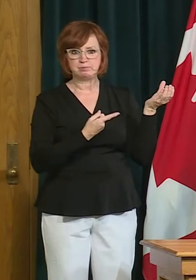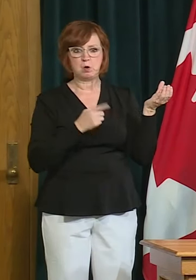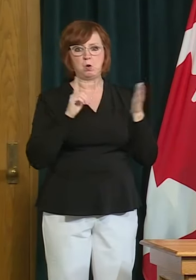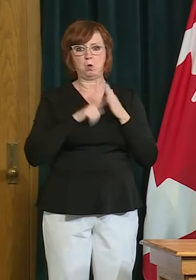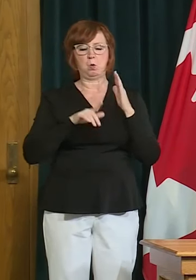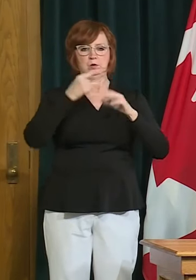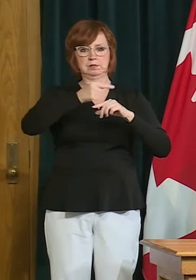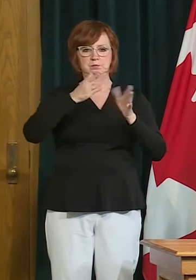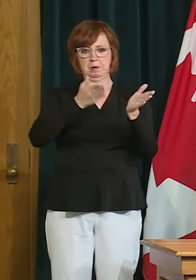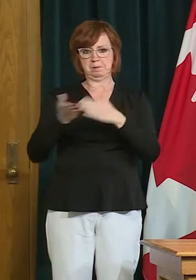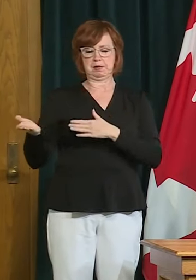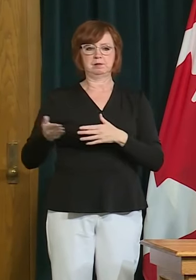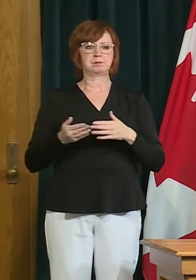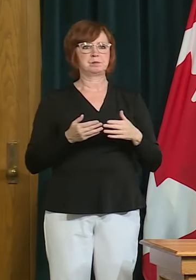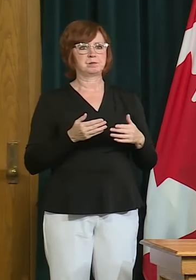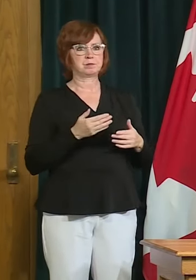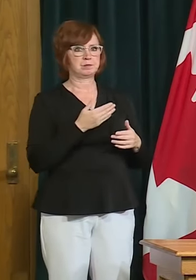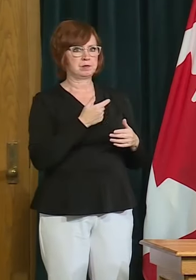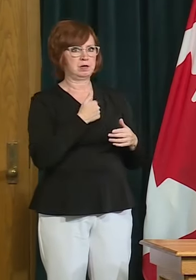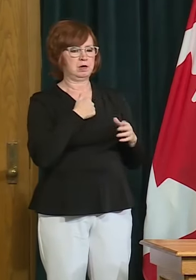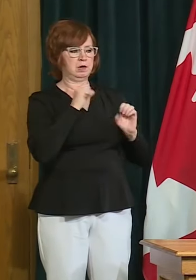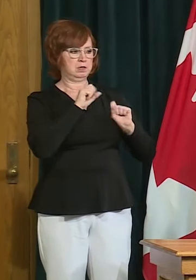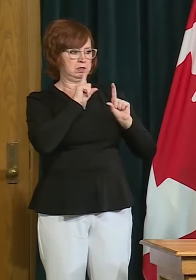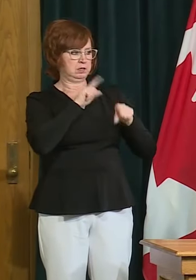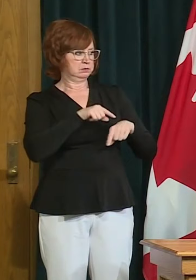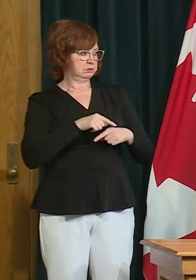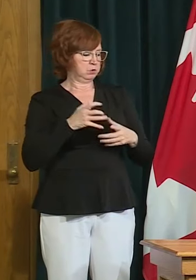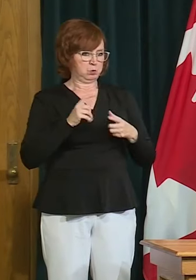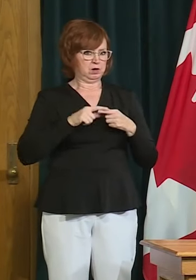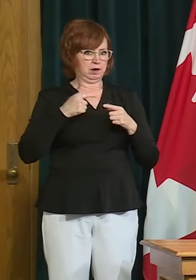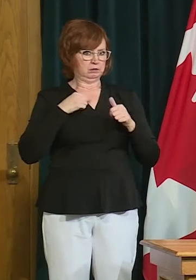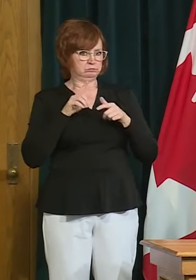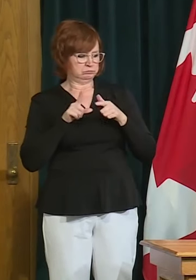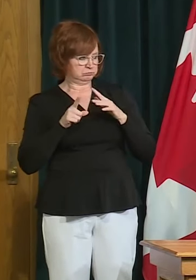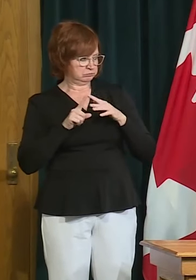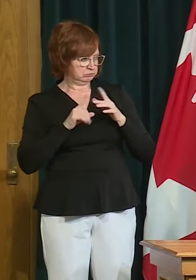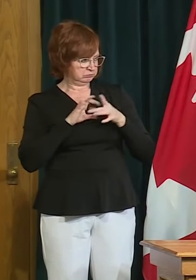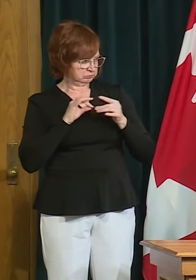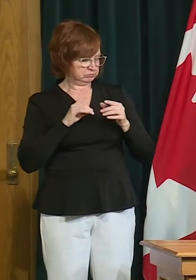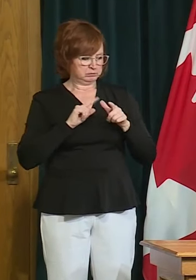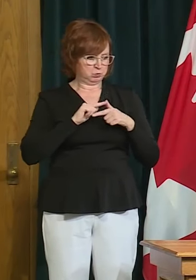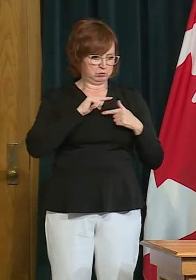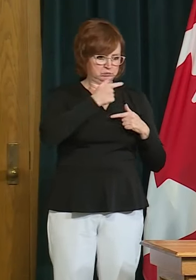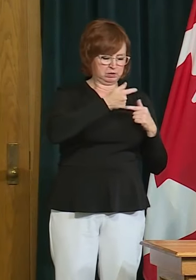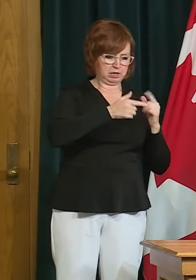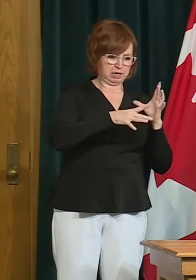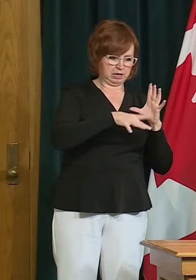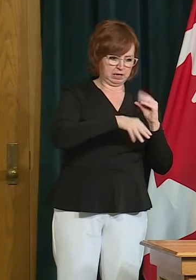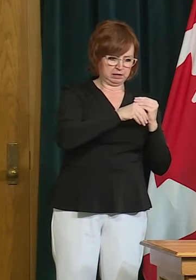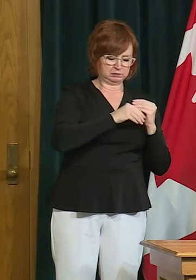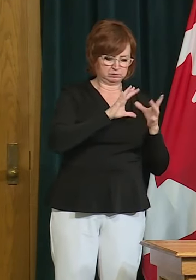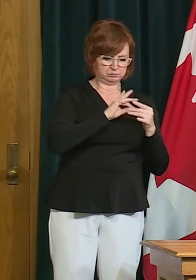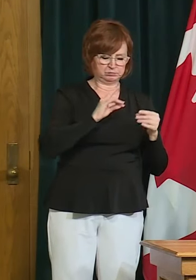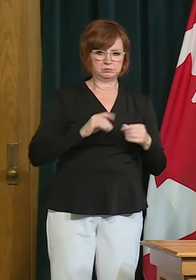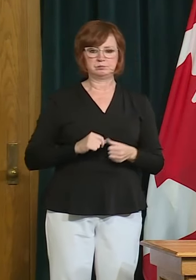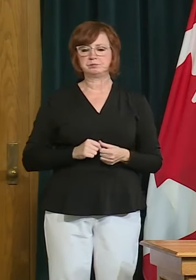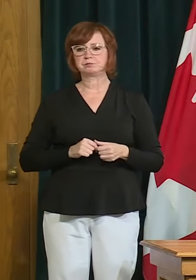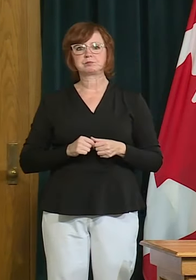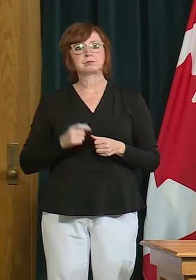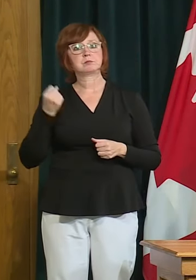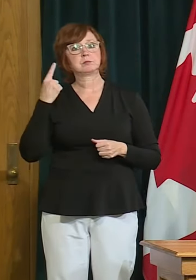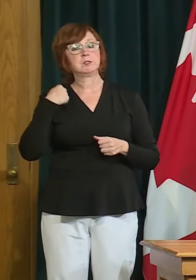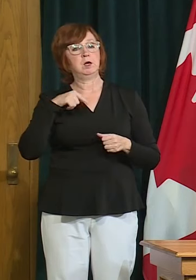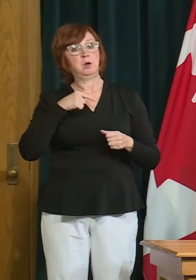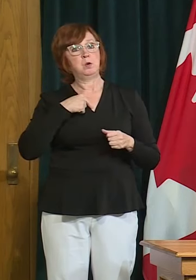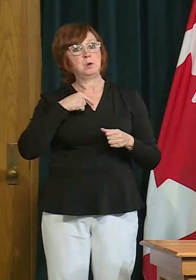happen we've advocated i'll speak at a high level doctor and if you want to add to it but we've advocated uh very aggressively with our federal government